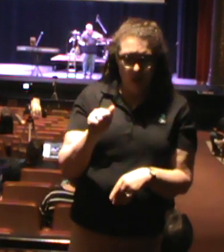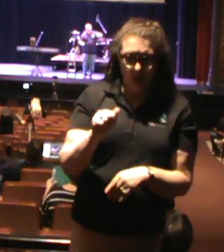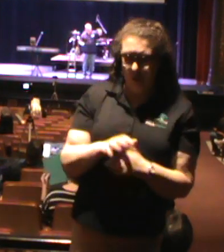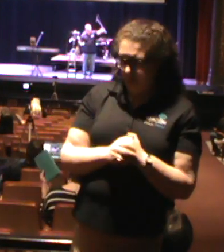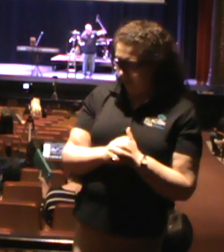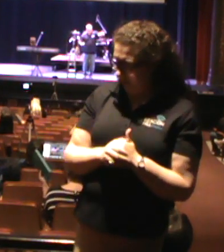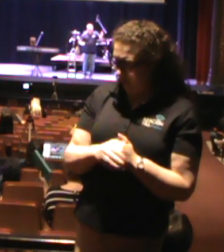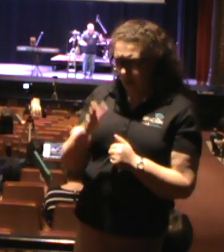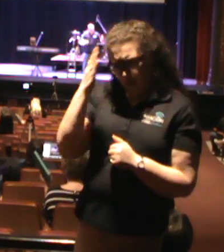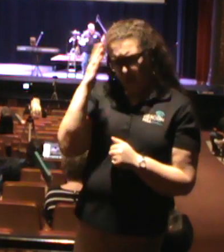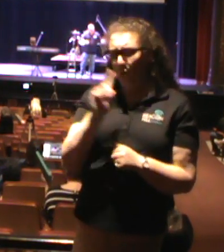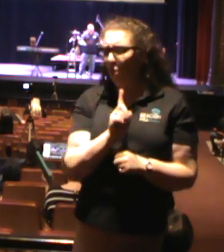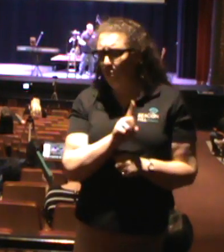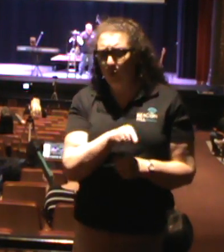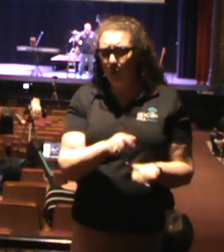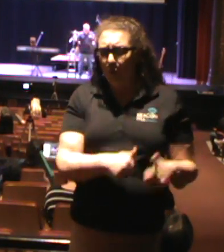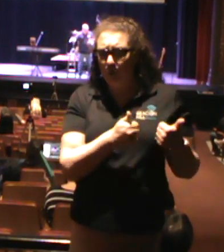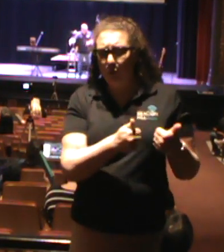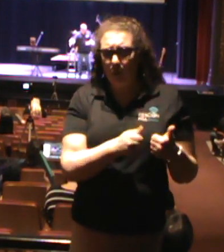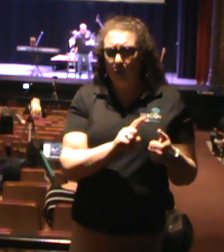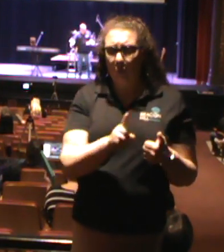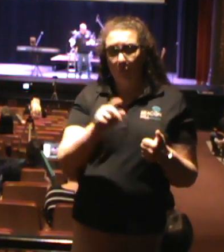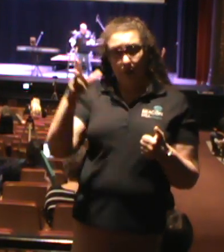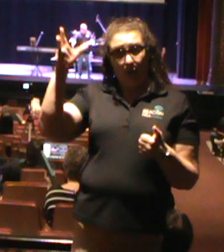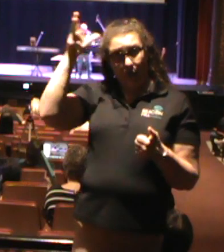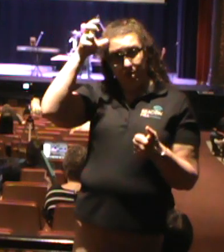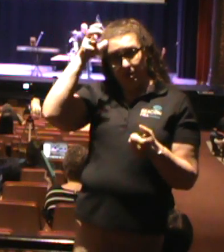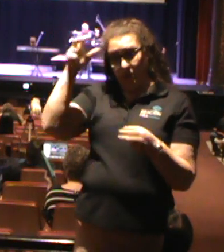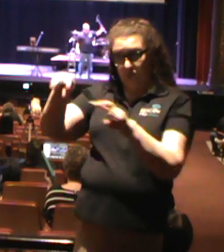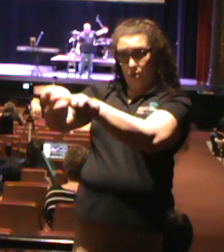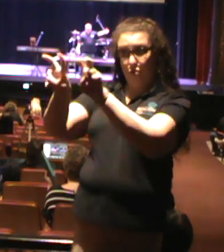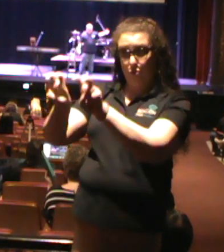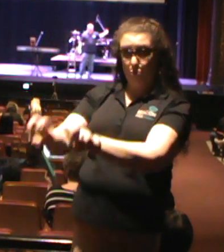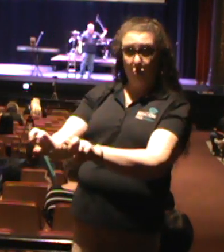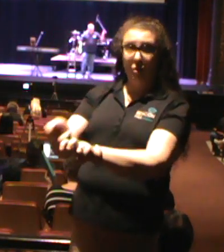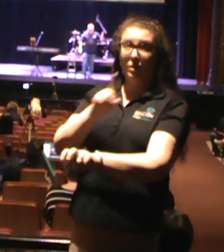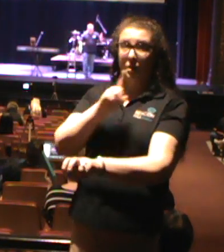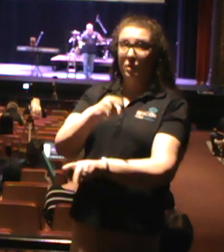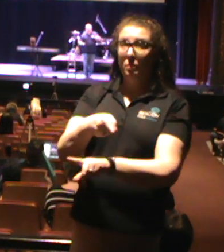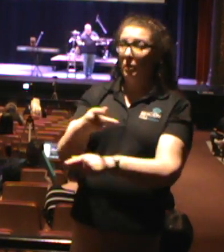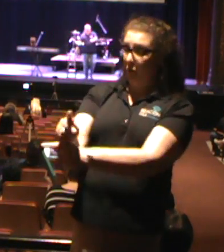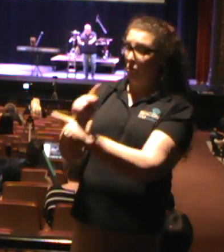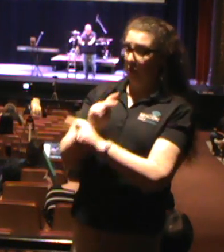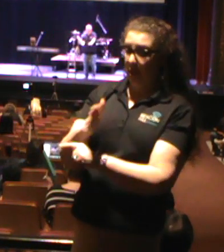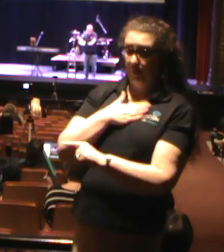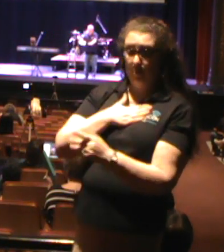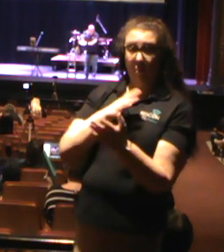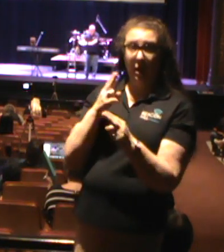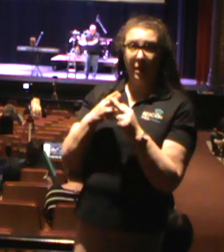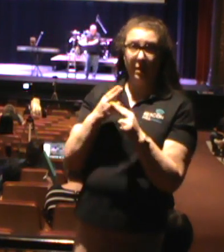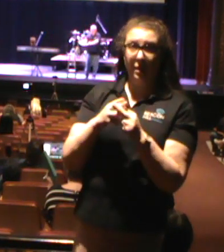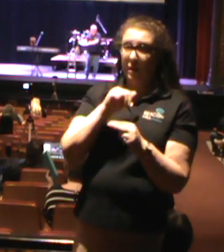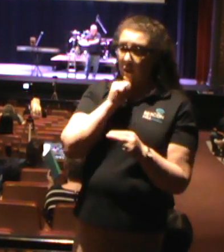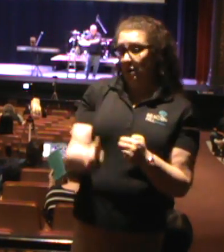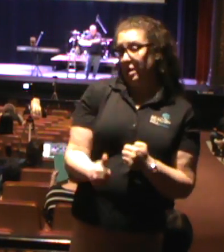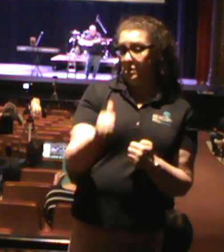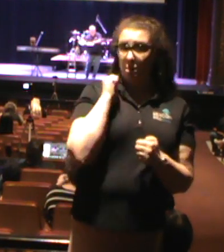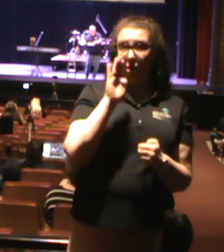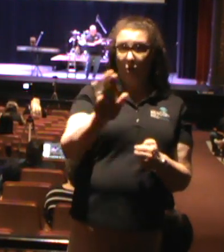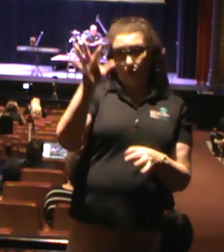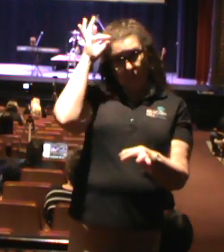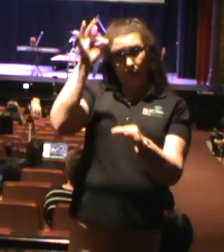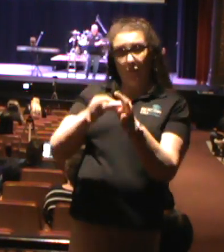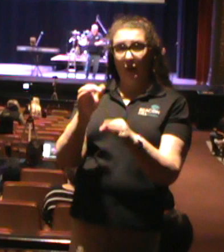I know where you live, where Satan's throne is. Yet you are holding on to my name and did not deny your faith in me.